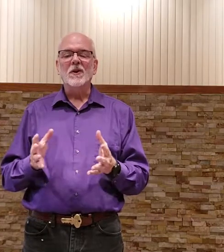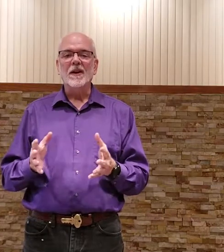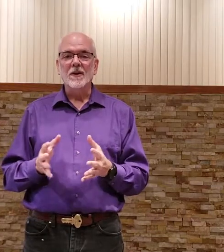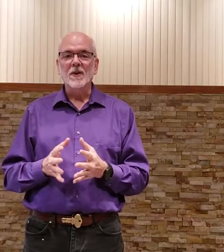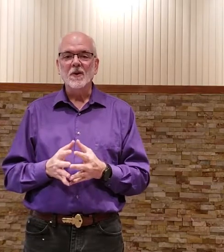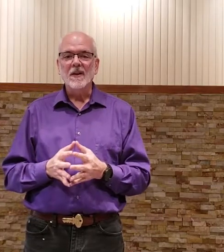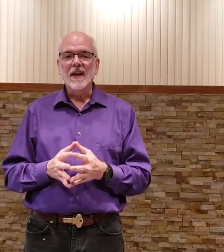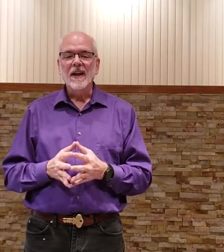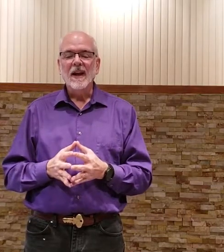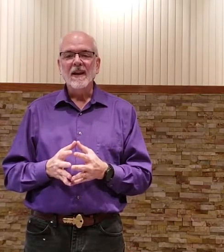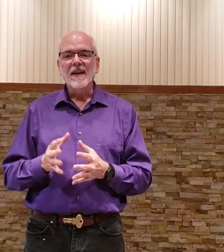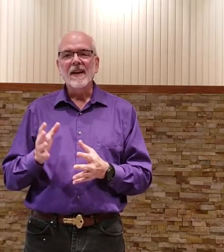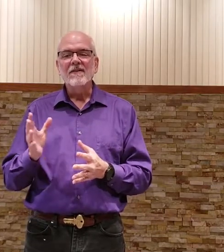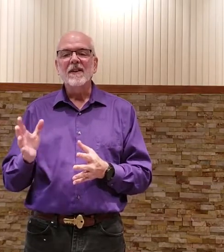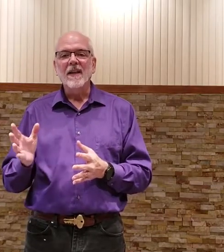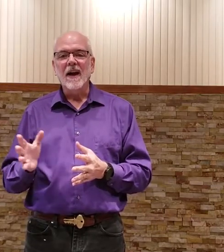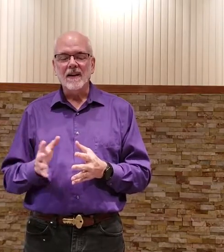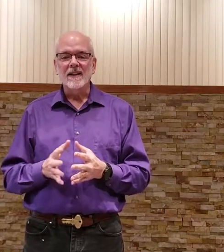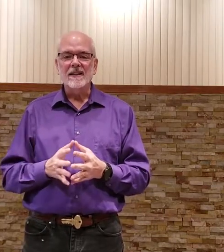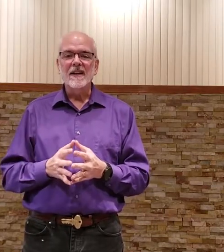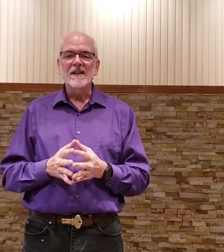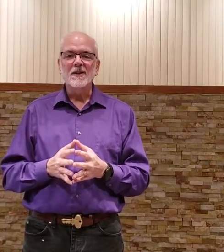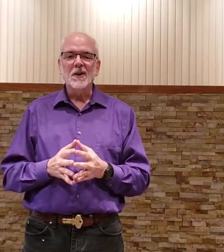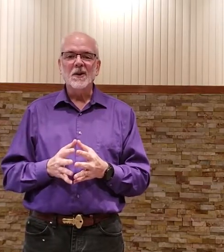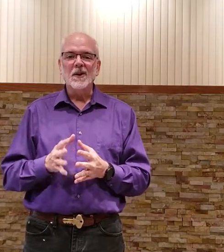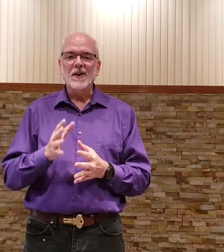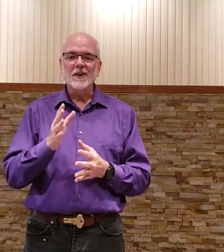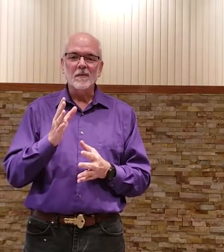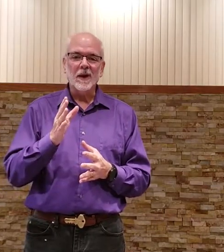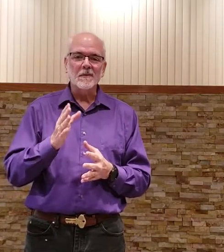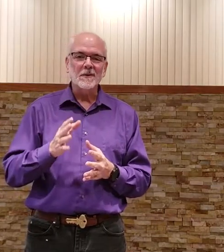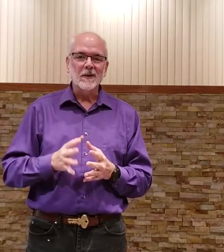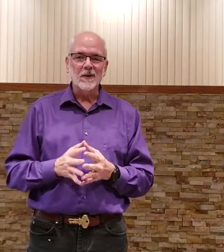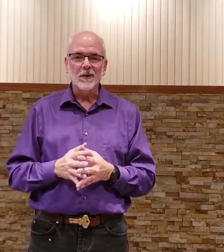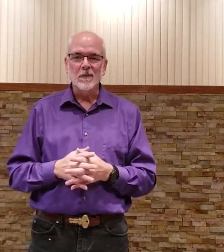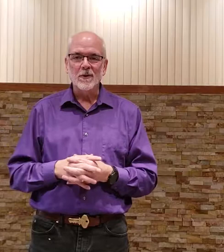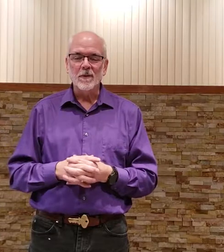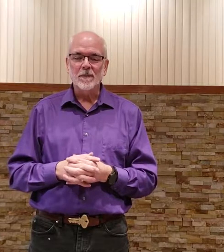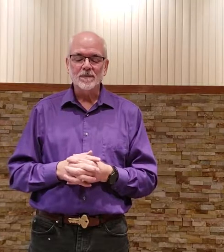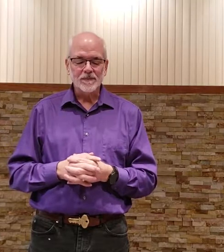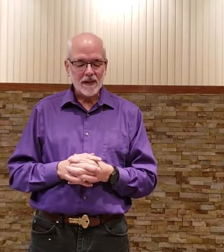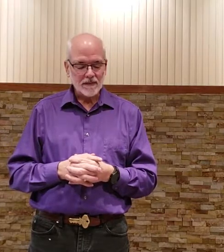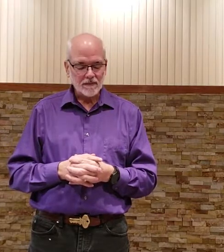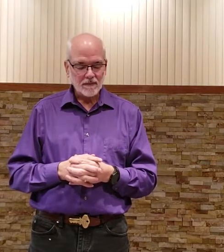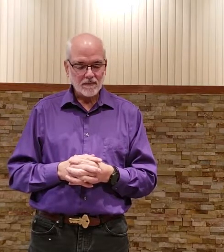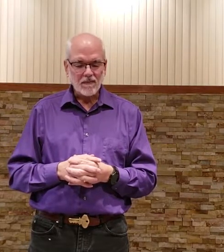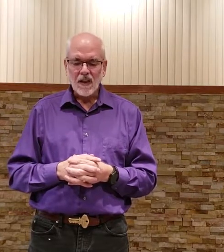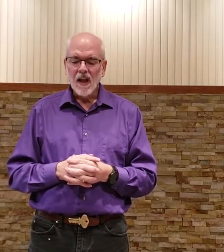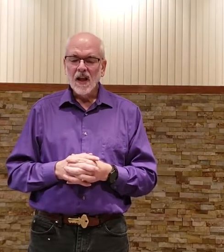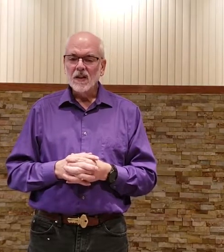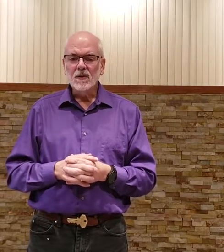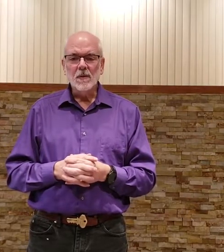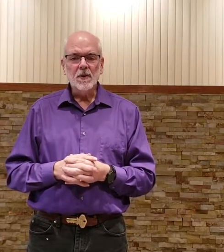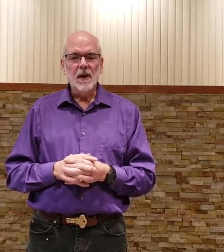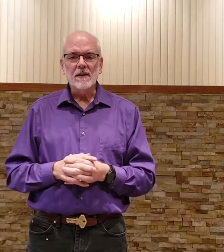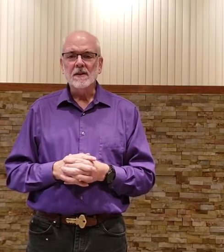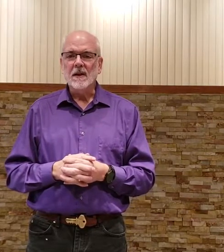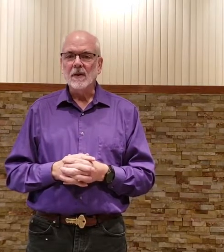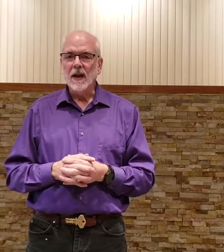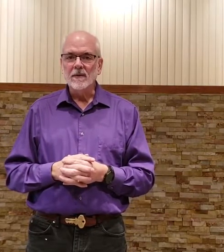you're going to do I think even that is easier sometimes than the scripture the scripture doesn't slow down